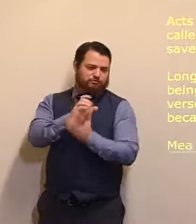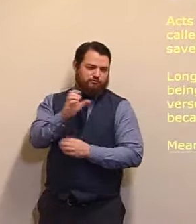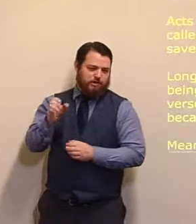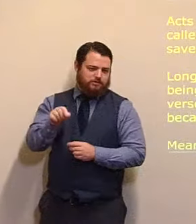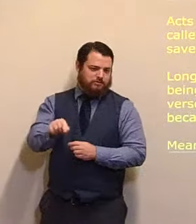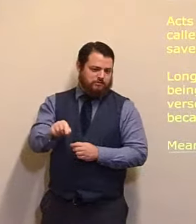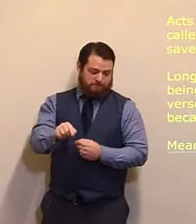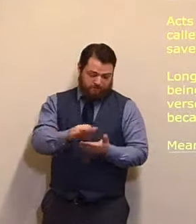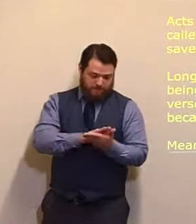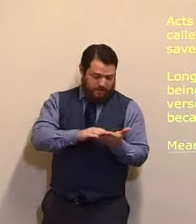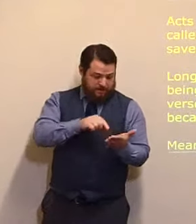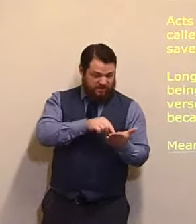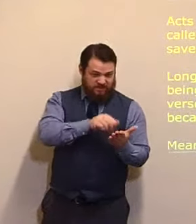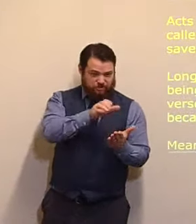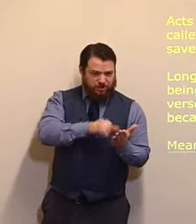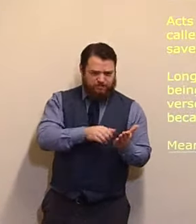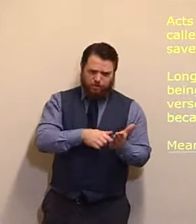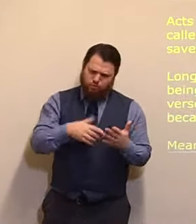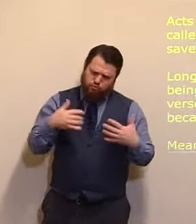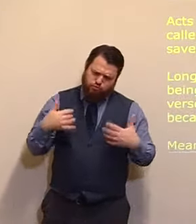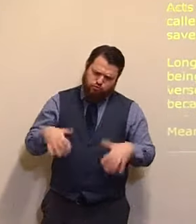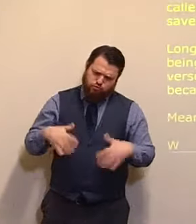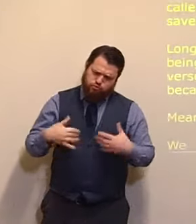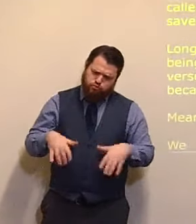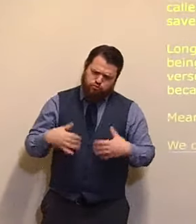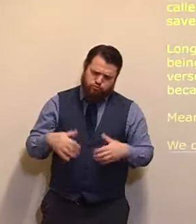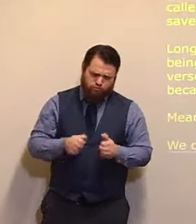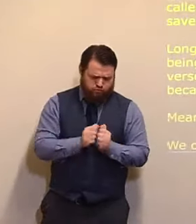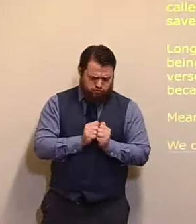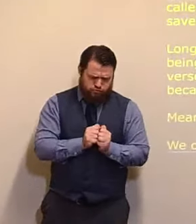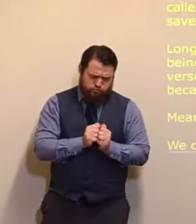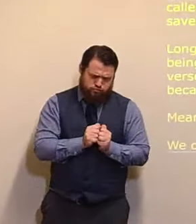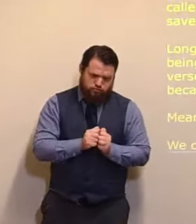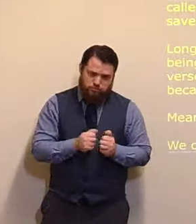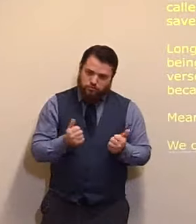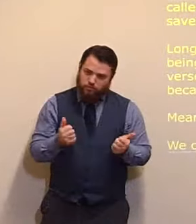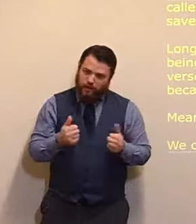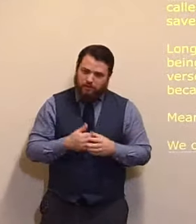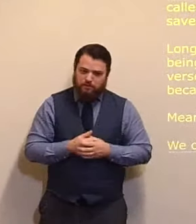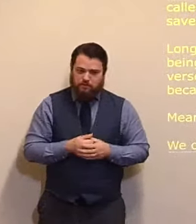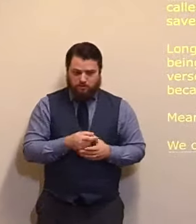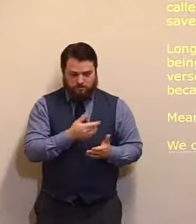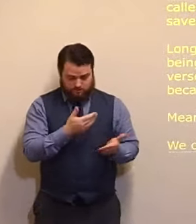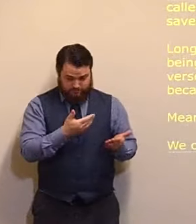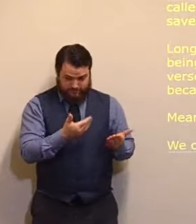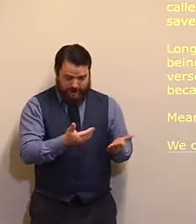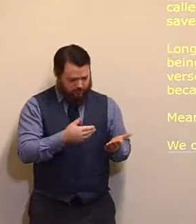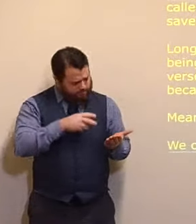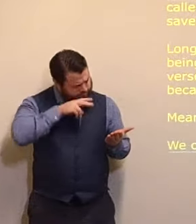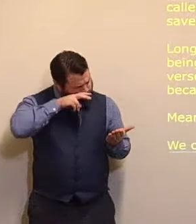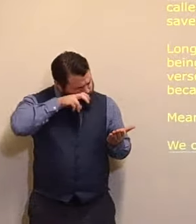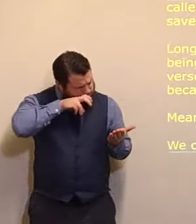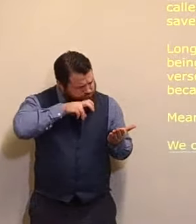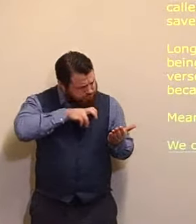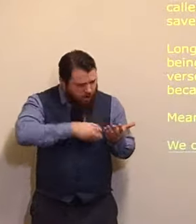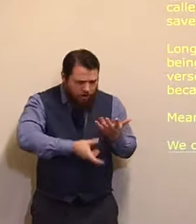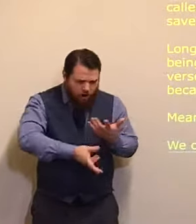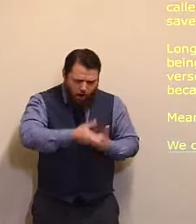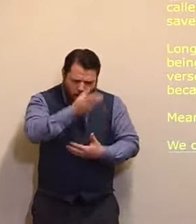And hopefully, we will draw some applications, some lessons, to help